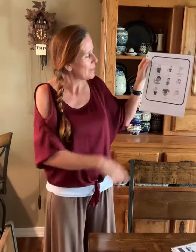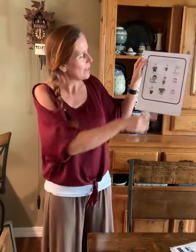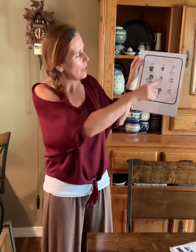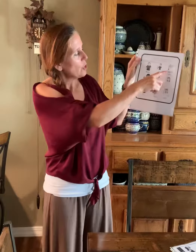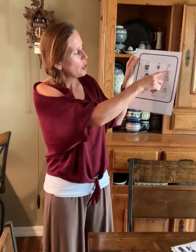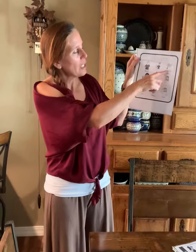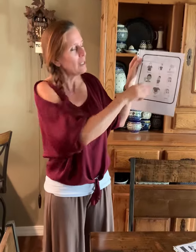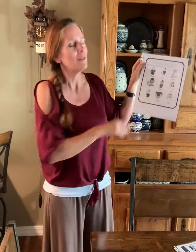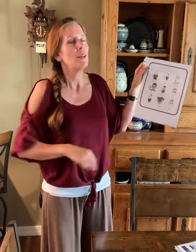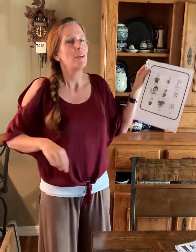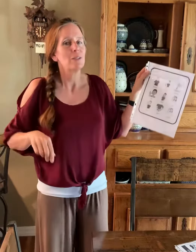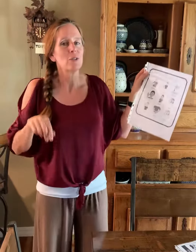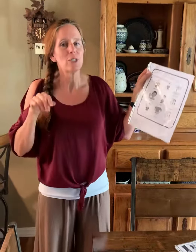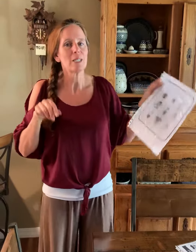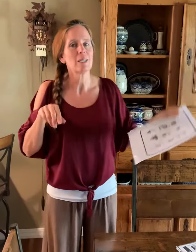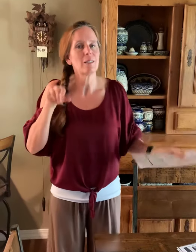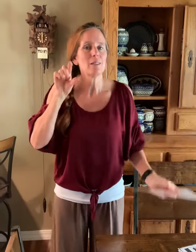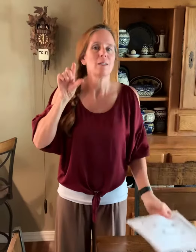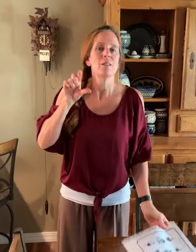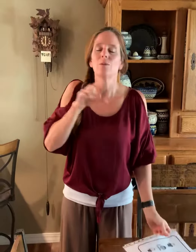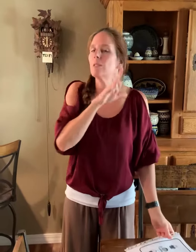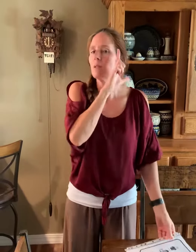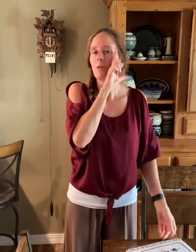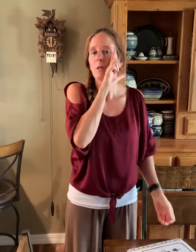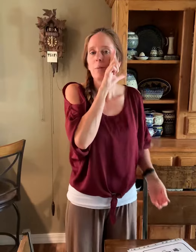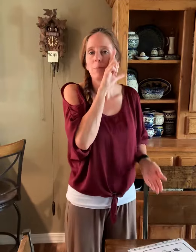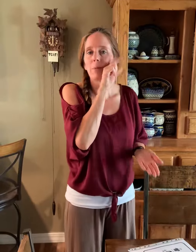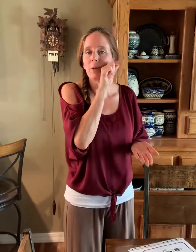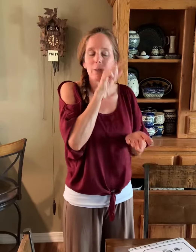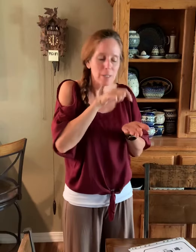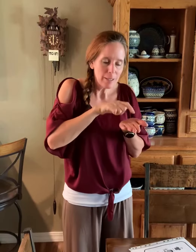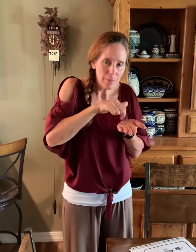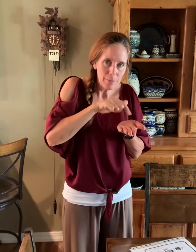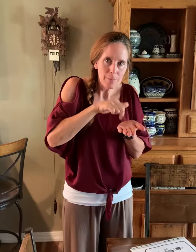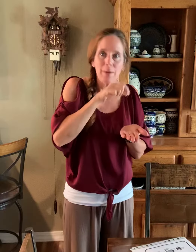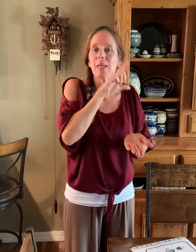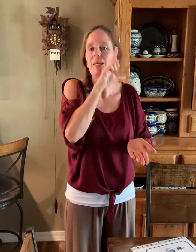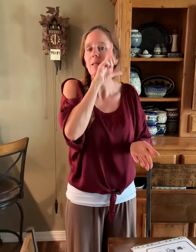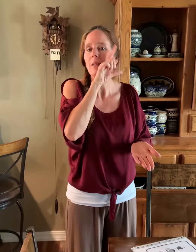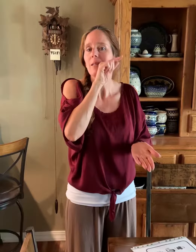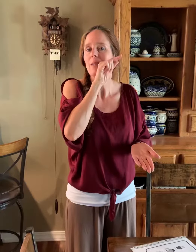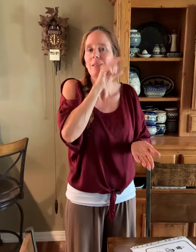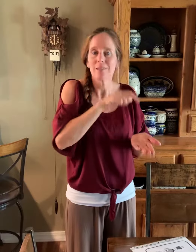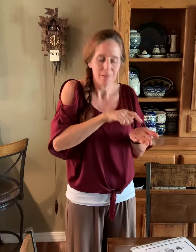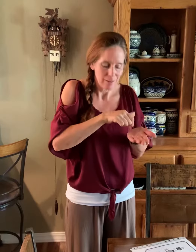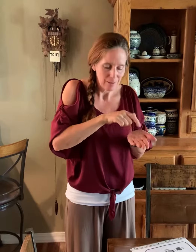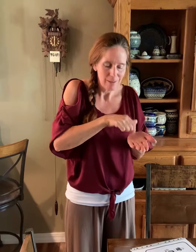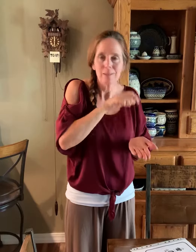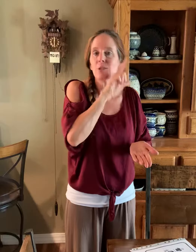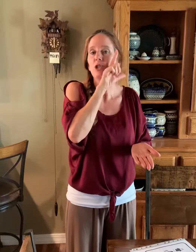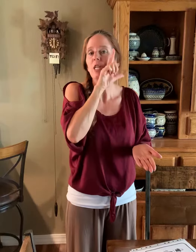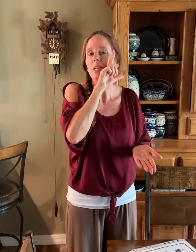Chicken. So chicken, you would do bird pecking. Chicken. Chicken.